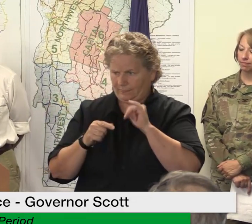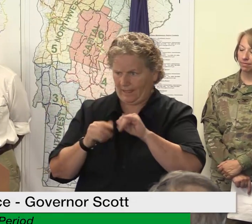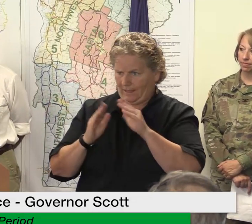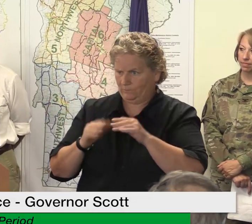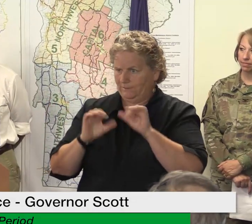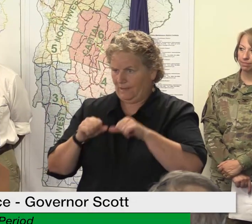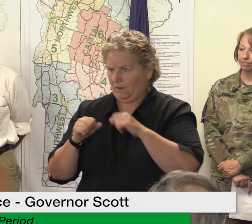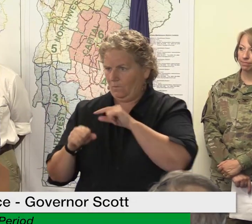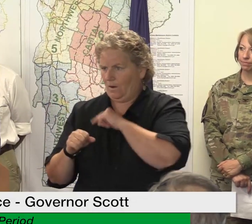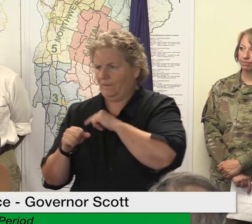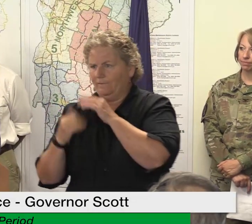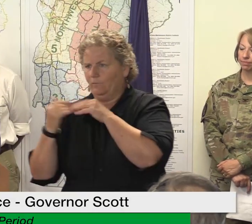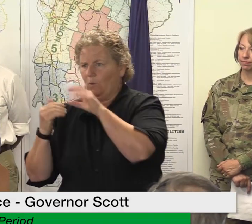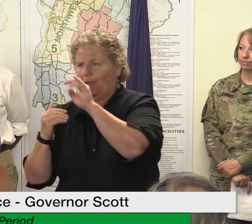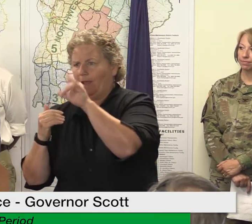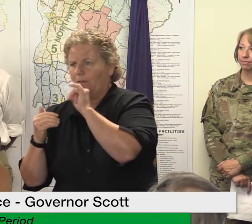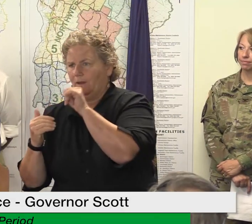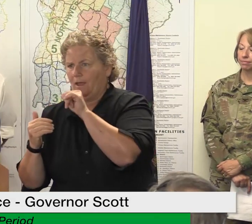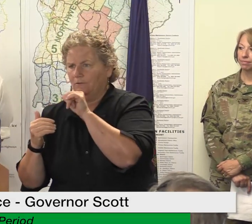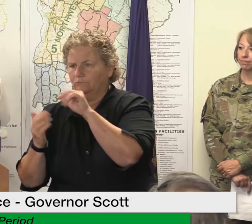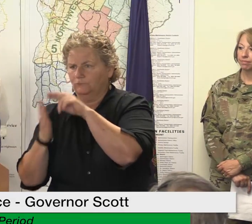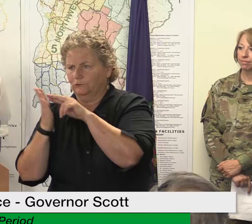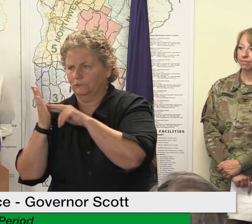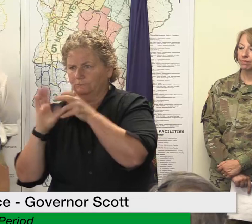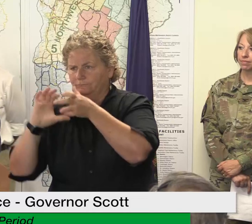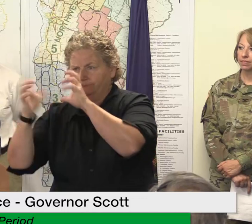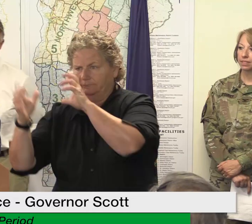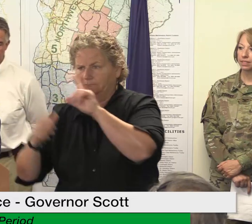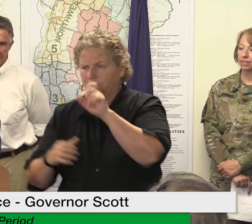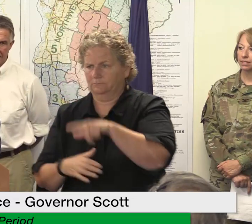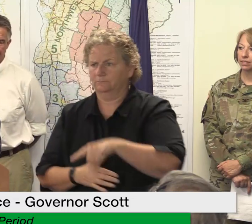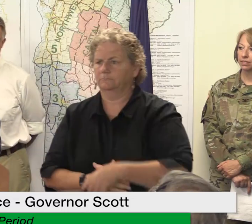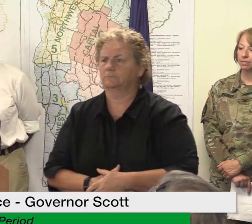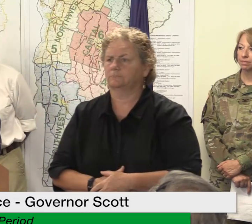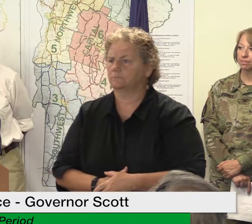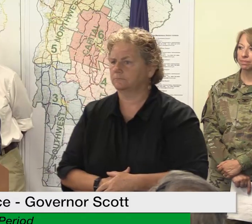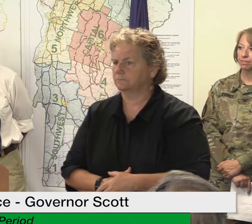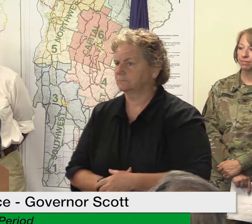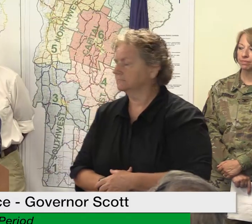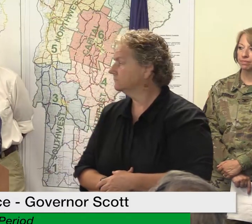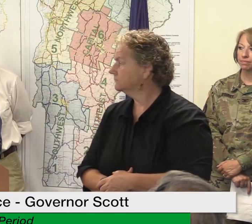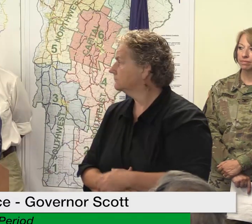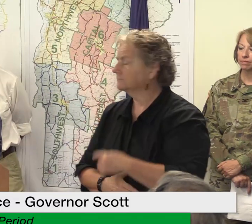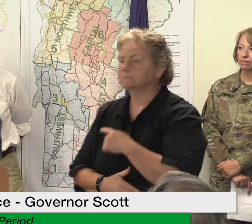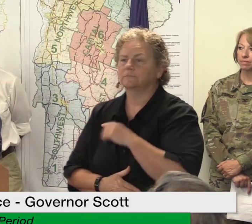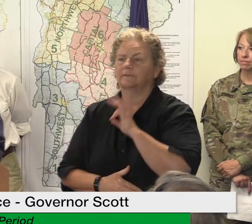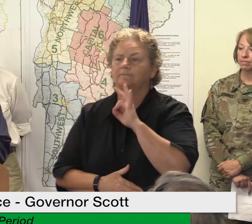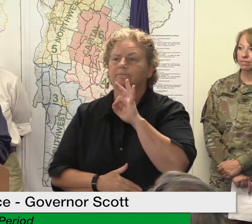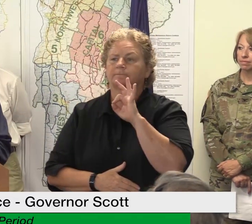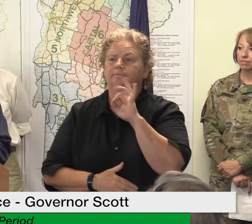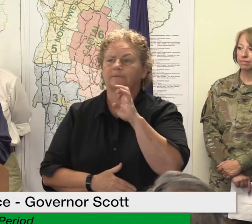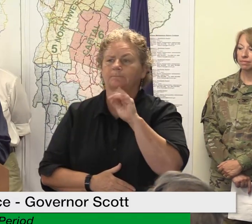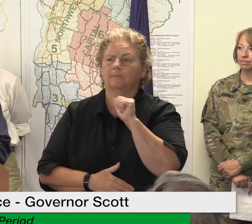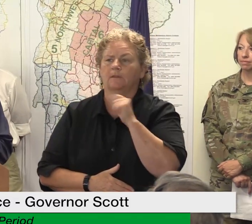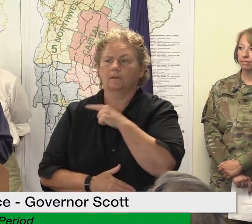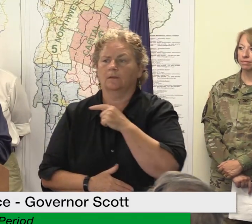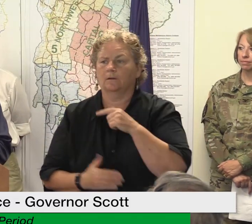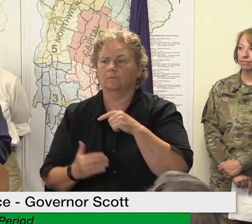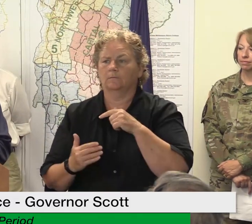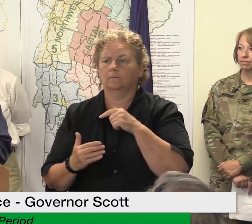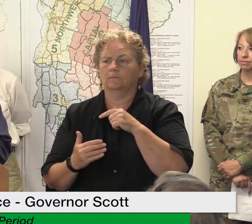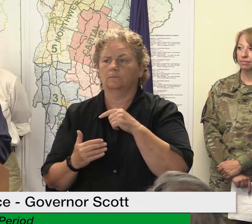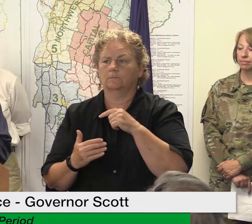what we call the sequence of delivery uh on how fema provides assistance but it always starts and ends with